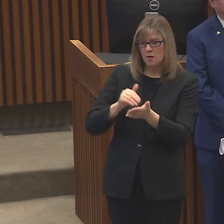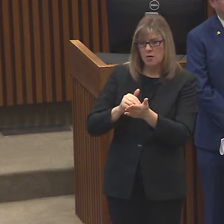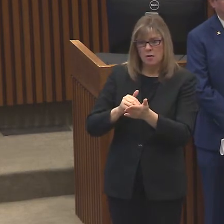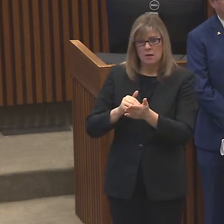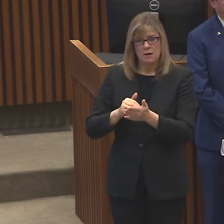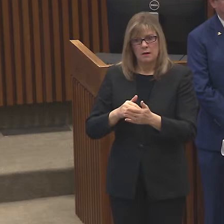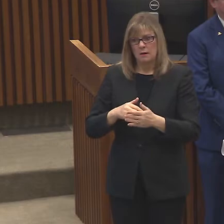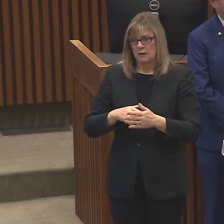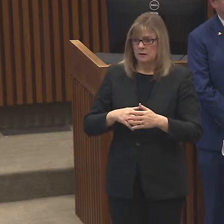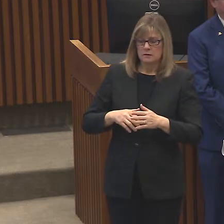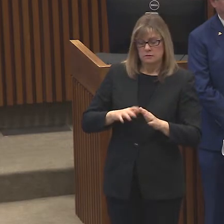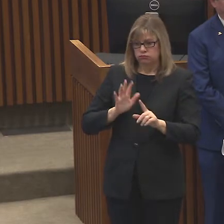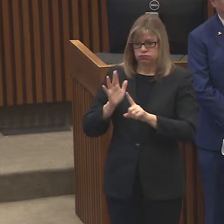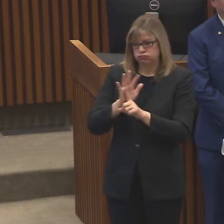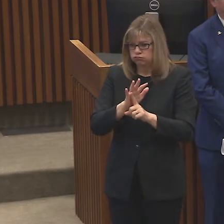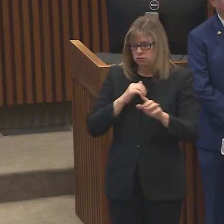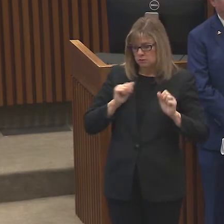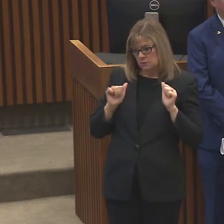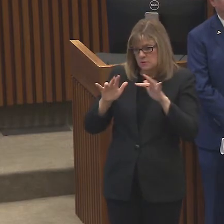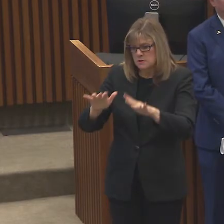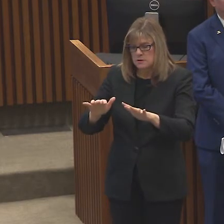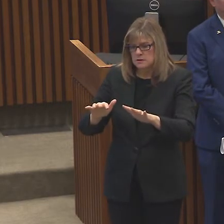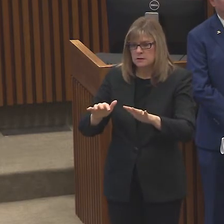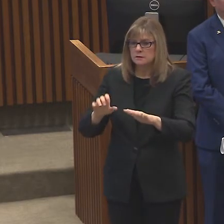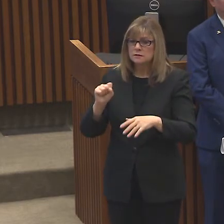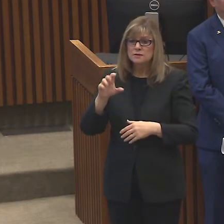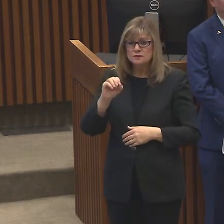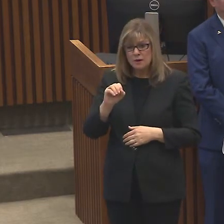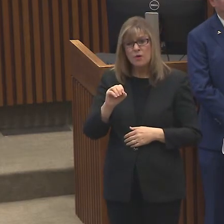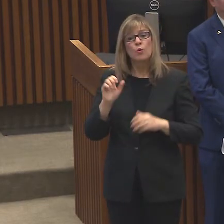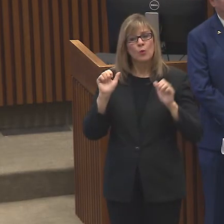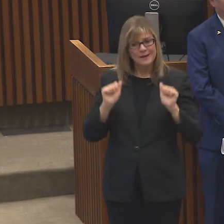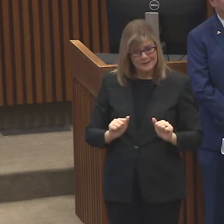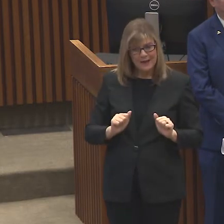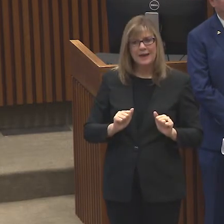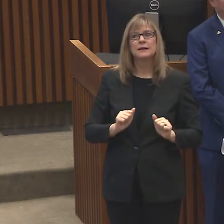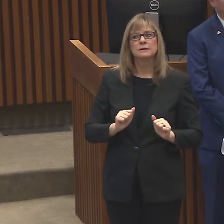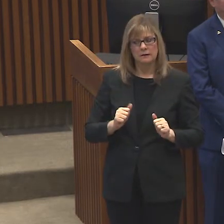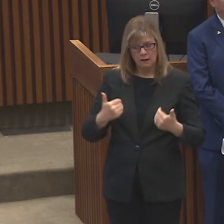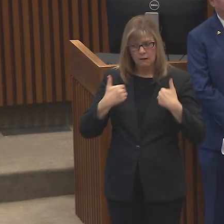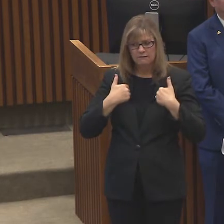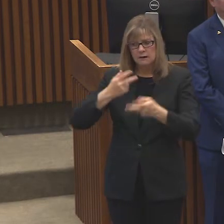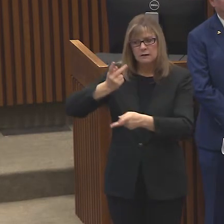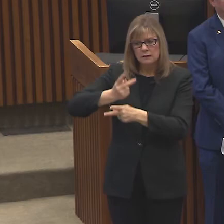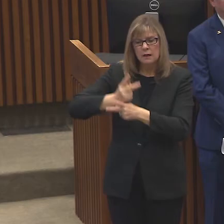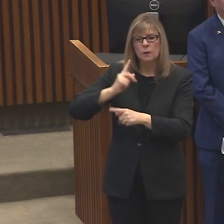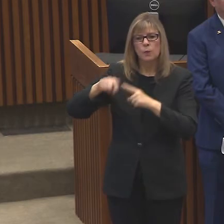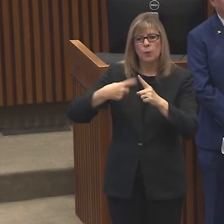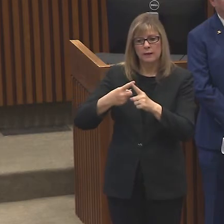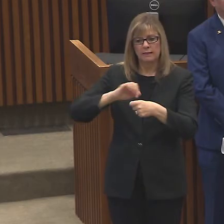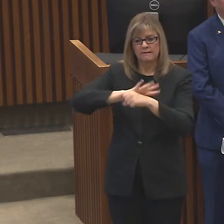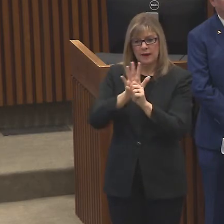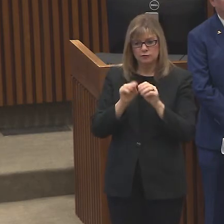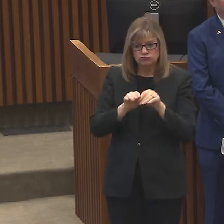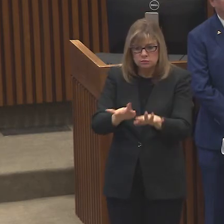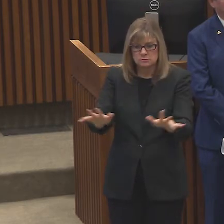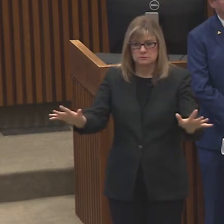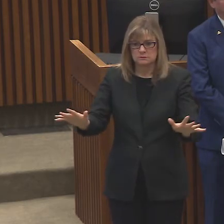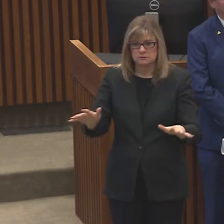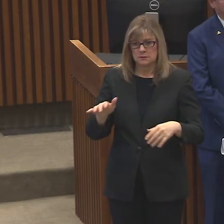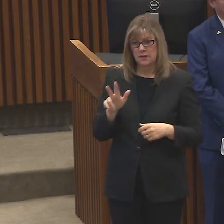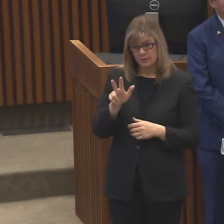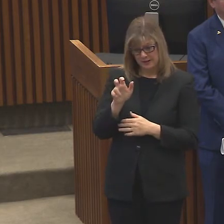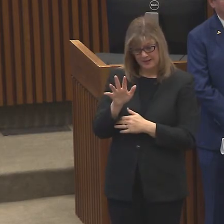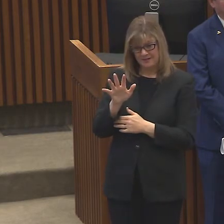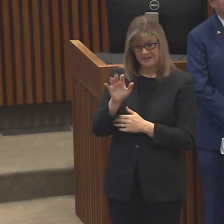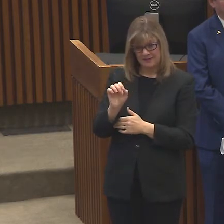get care even when the virus begins to spread. We have 5,300 hospital beds in Tarrant